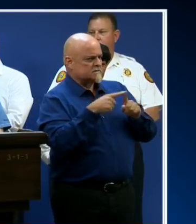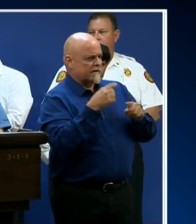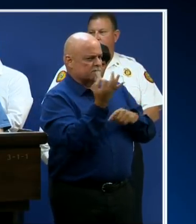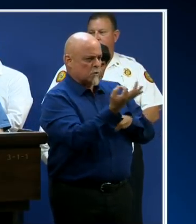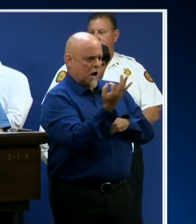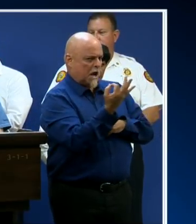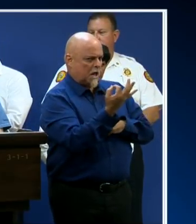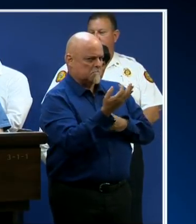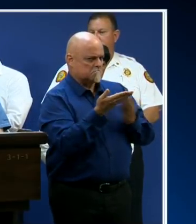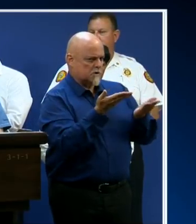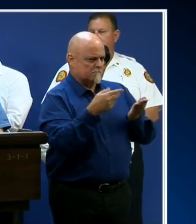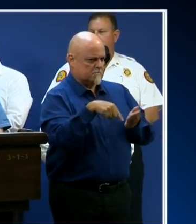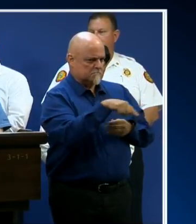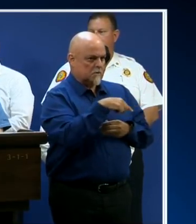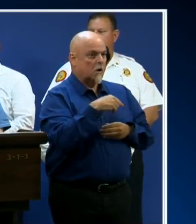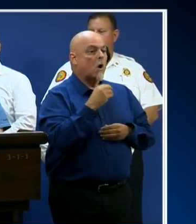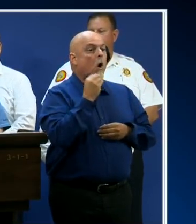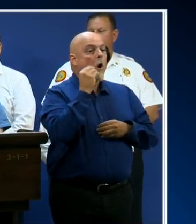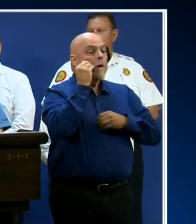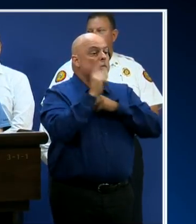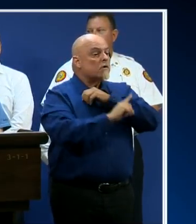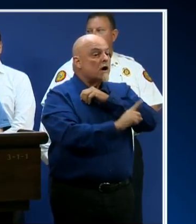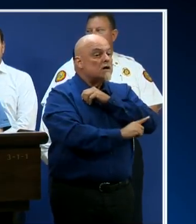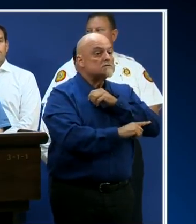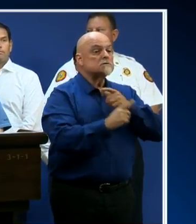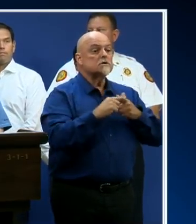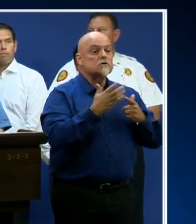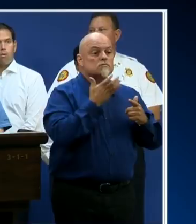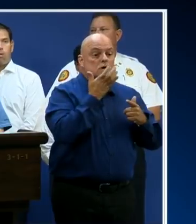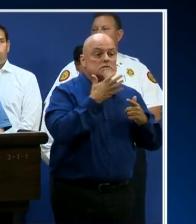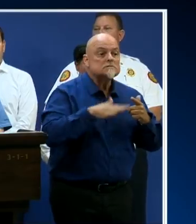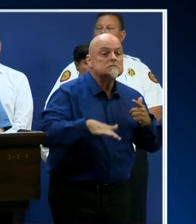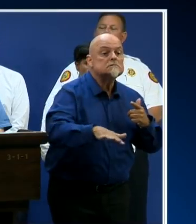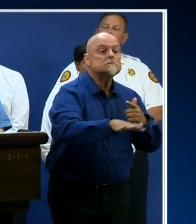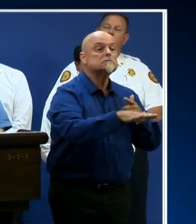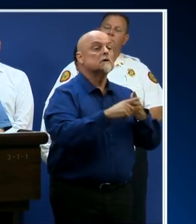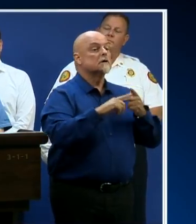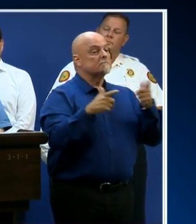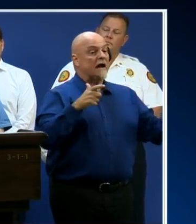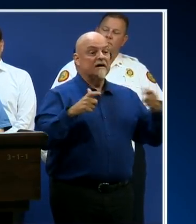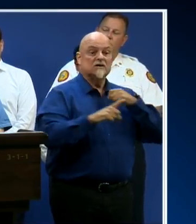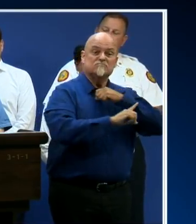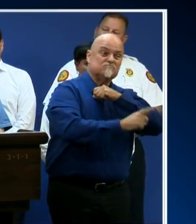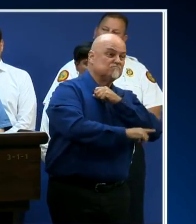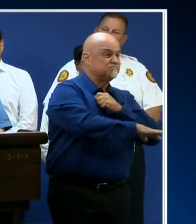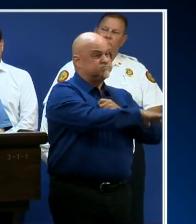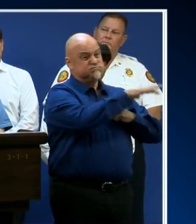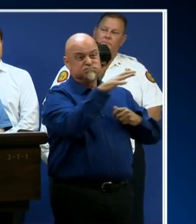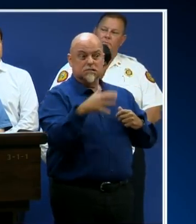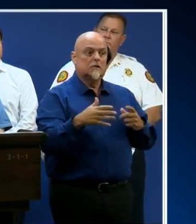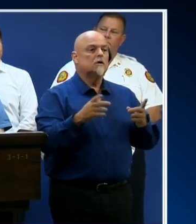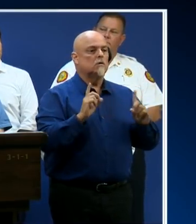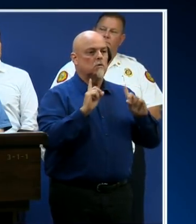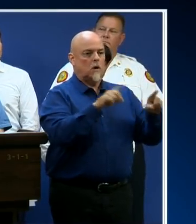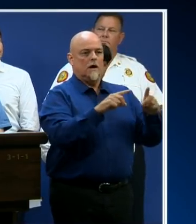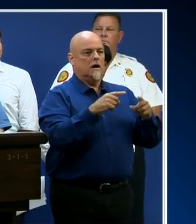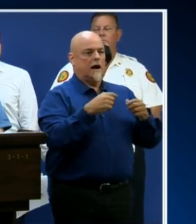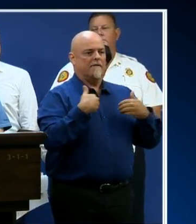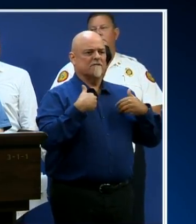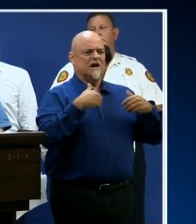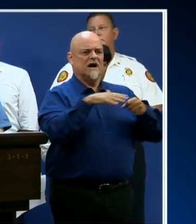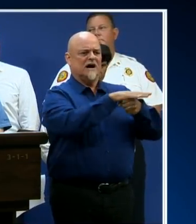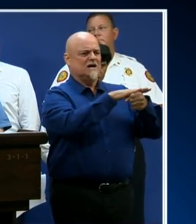household trash, yard trash and bulky items, please take it to your trash to one of the 13 neighborhood